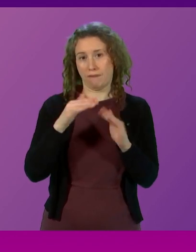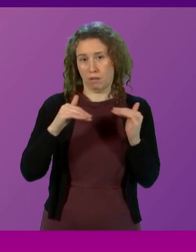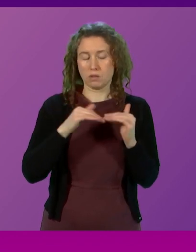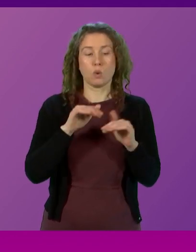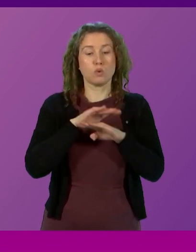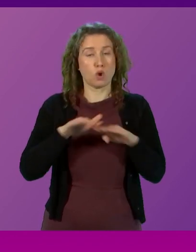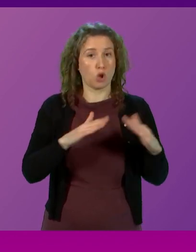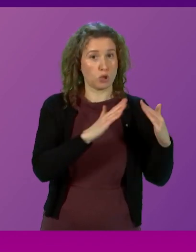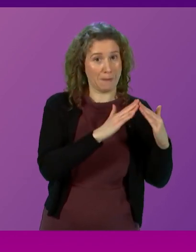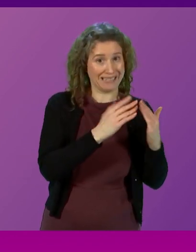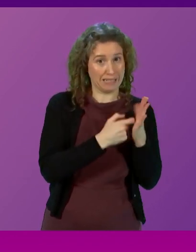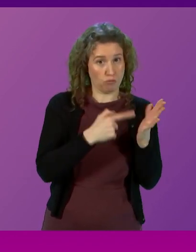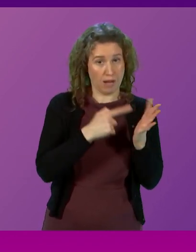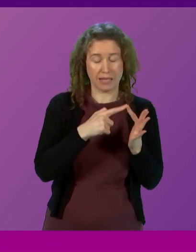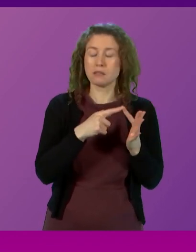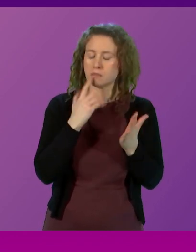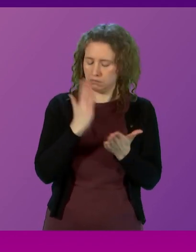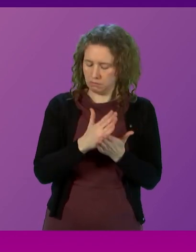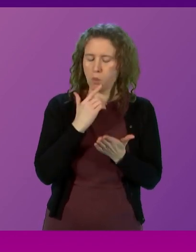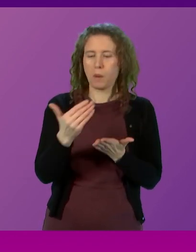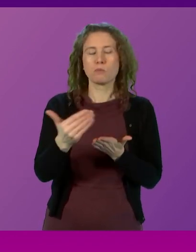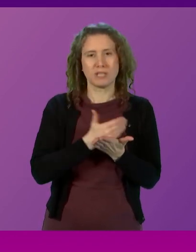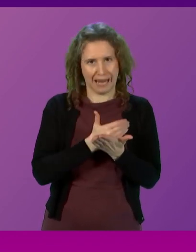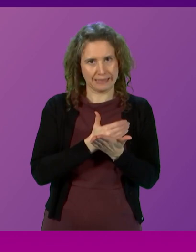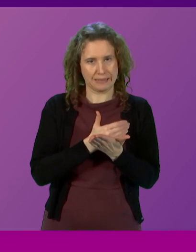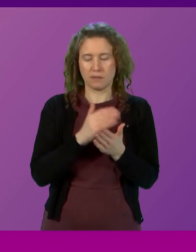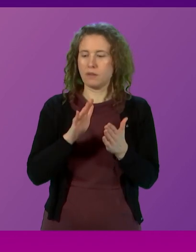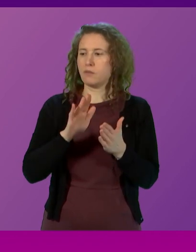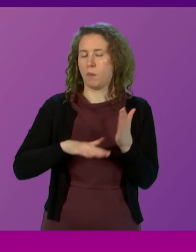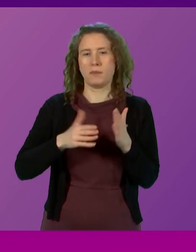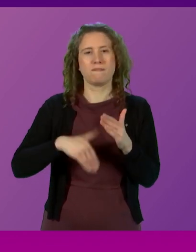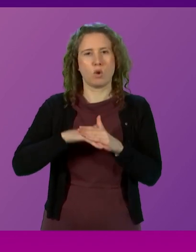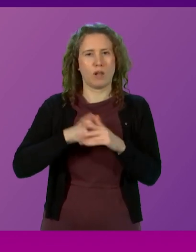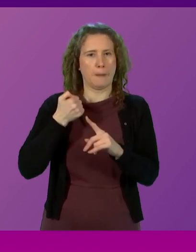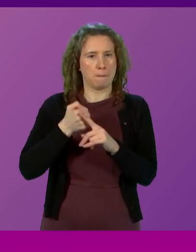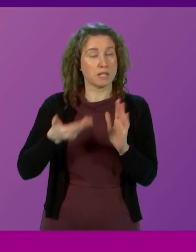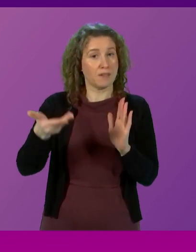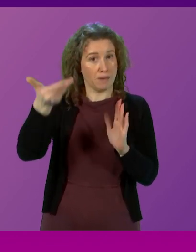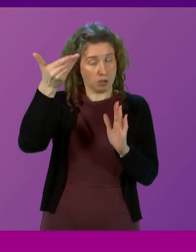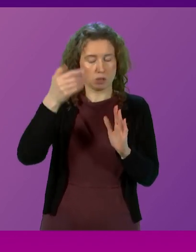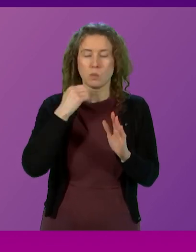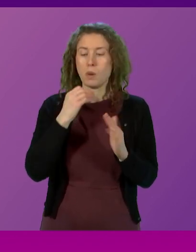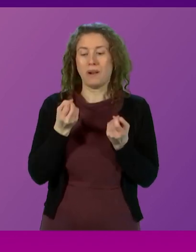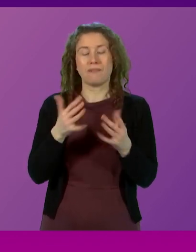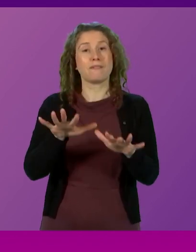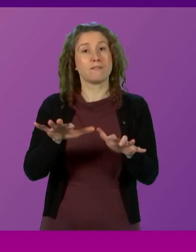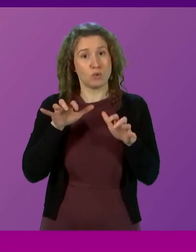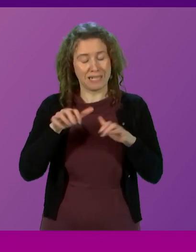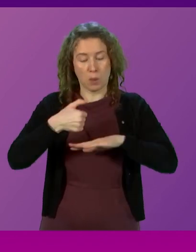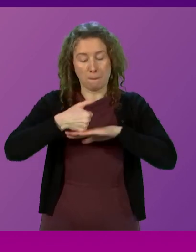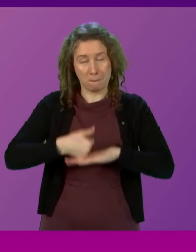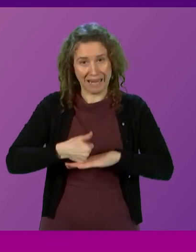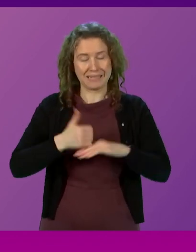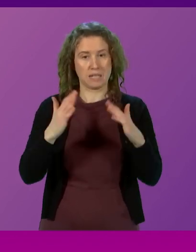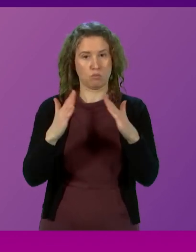rates, I can confirm that we will protect businesses from the full impact of inflation by delivering a freeze to the basic